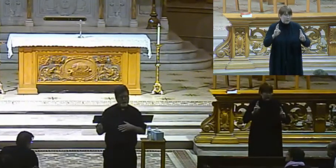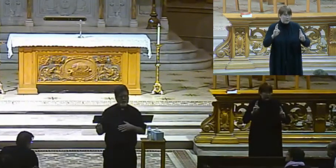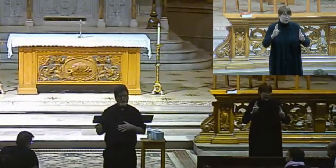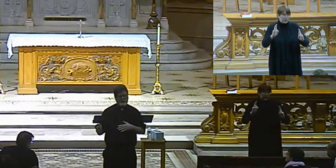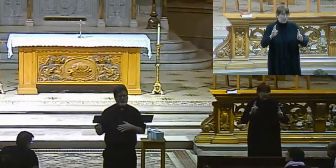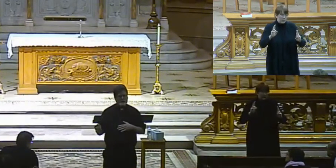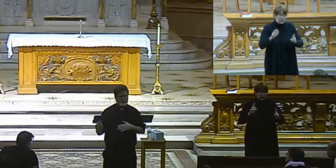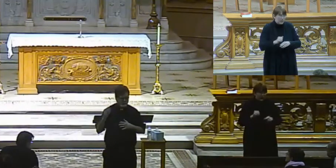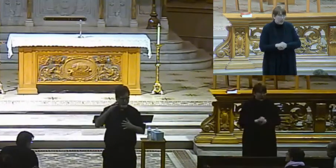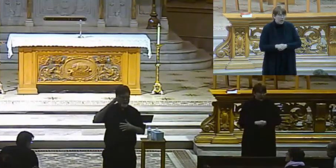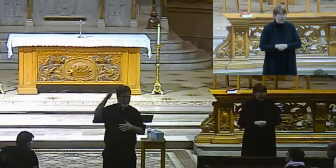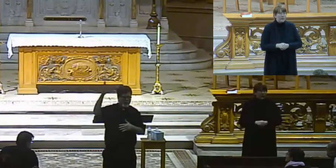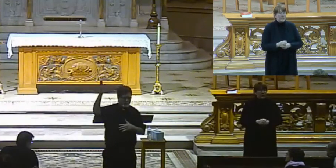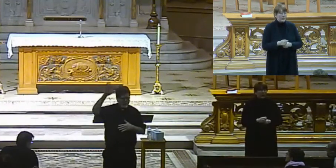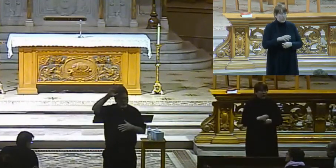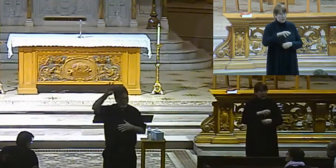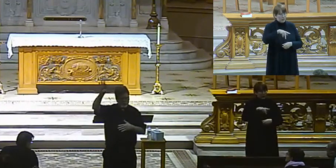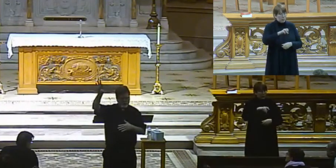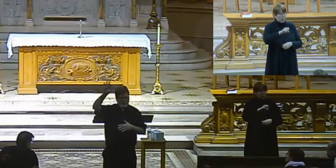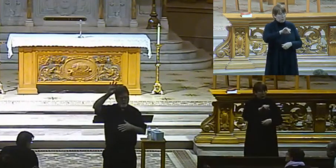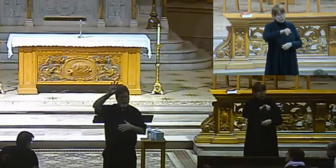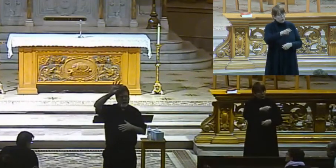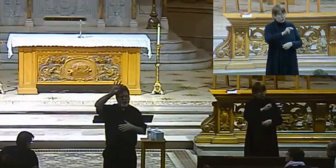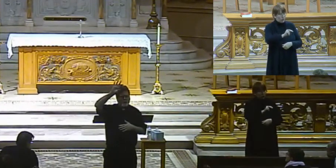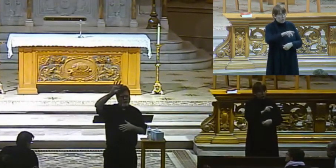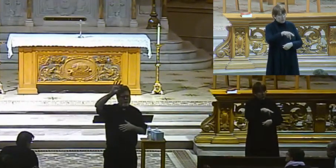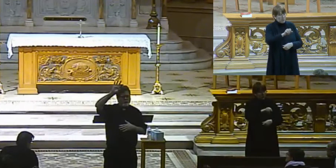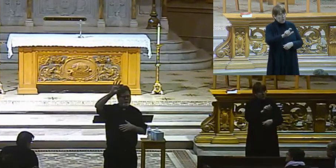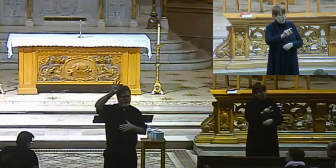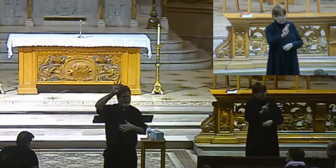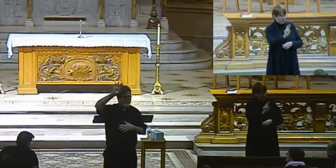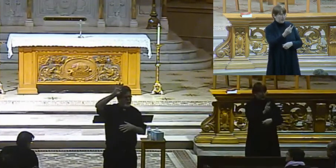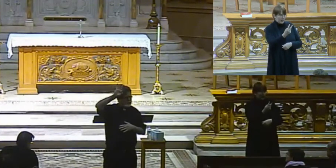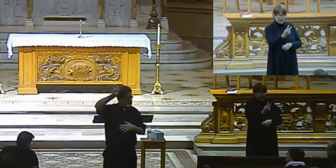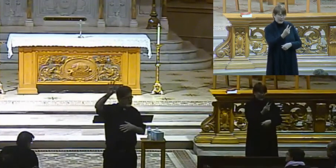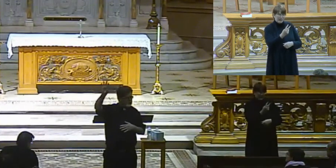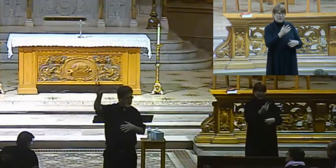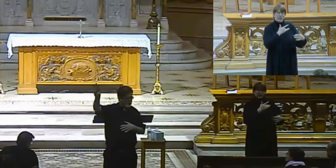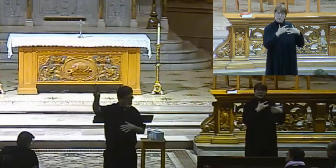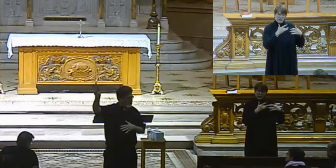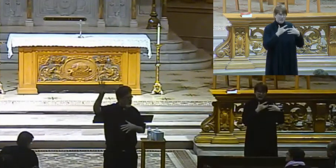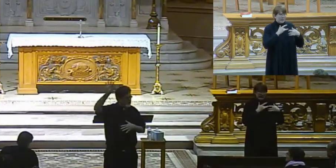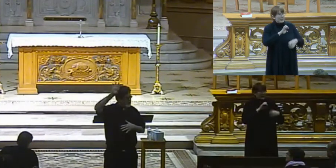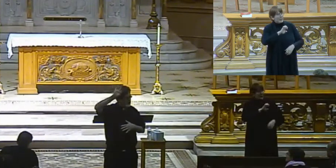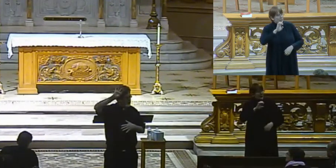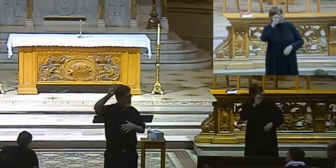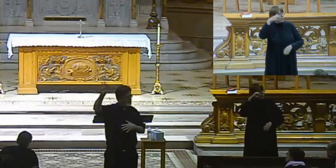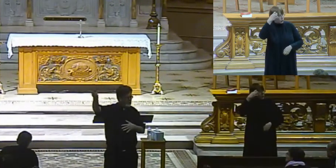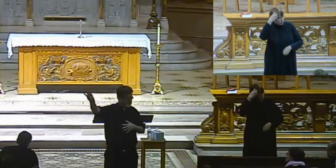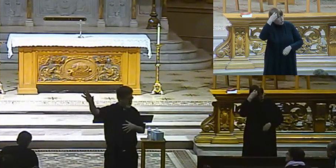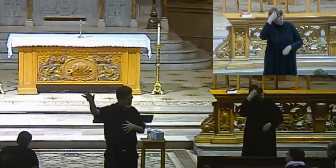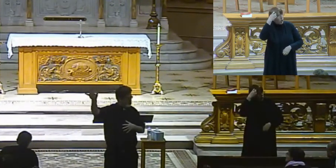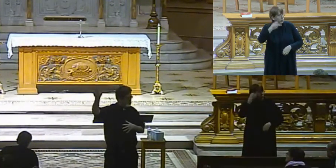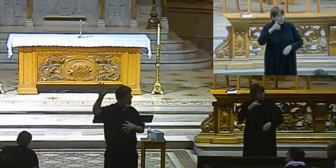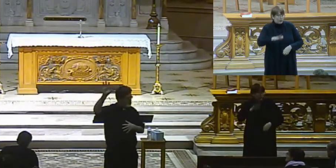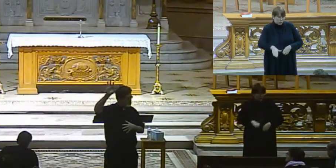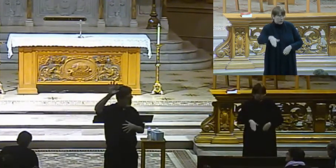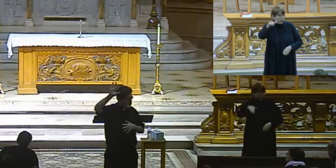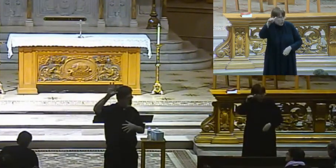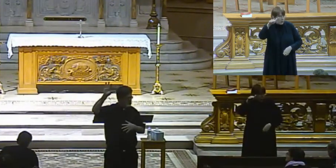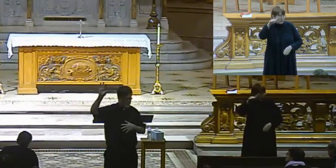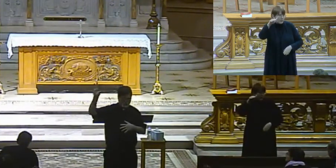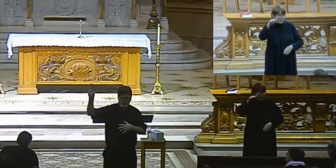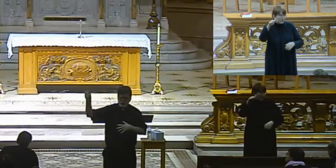very concerned about this. had been, being a pope from eastern Europe, he had a lot of contact with